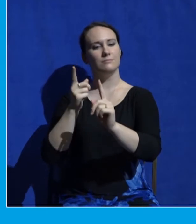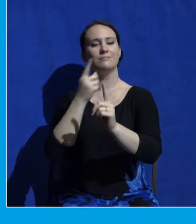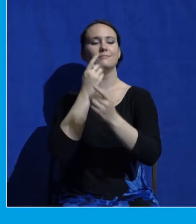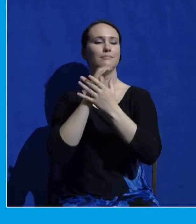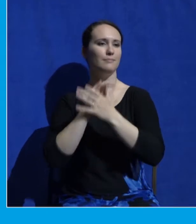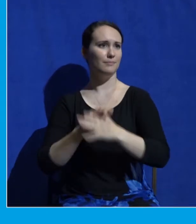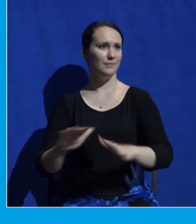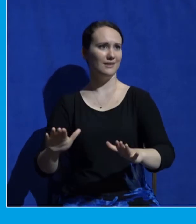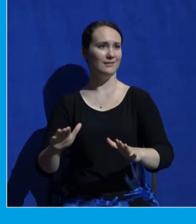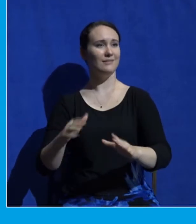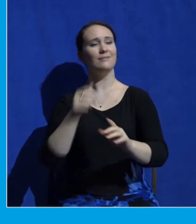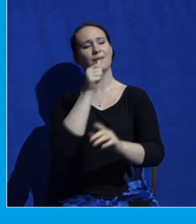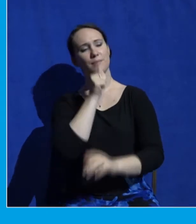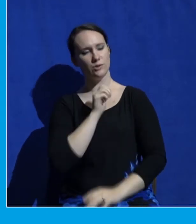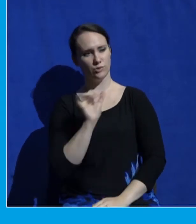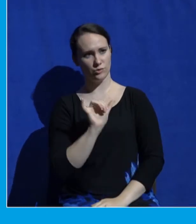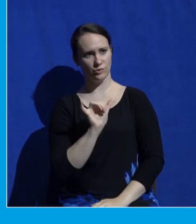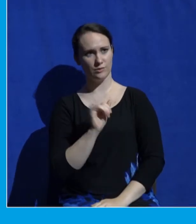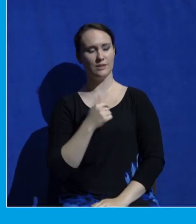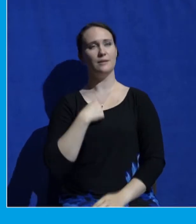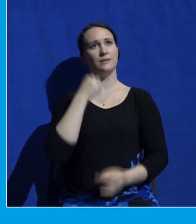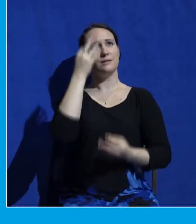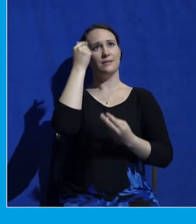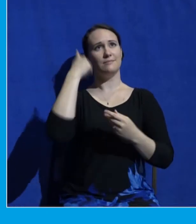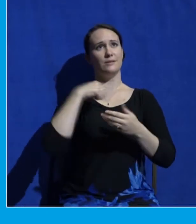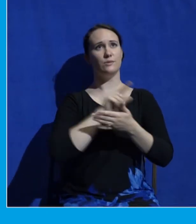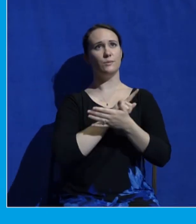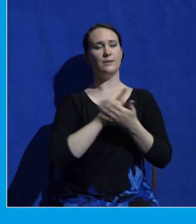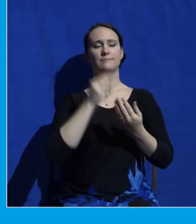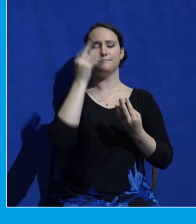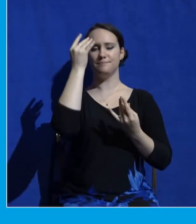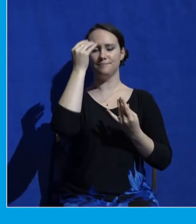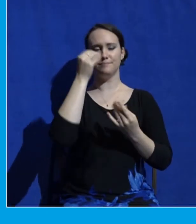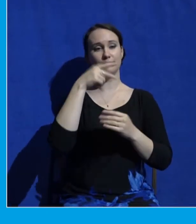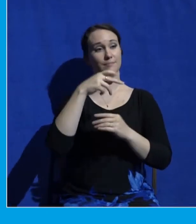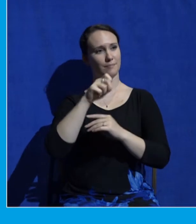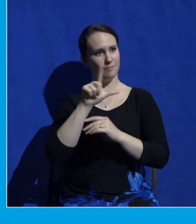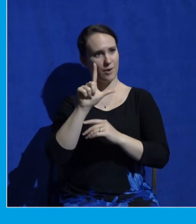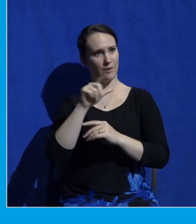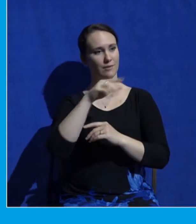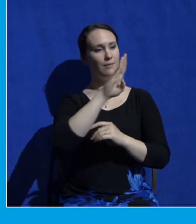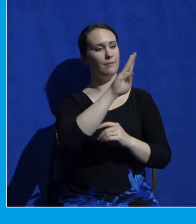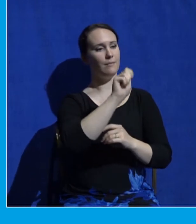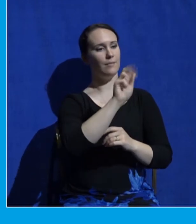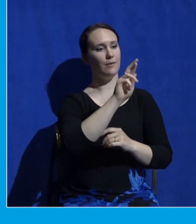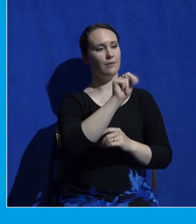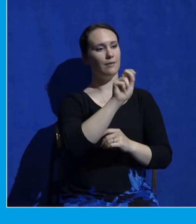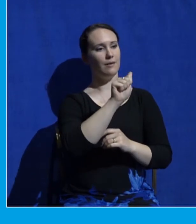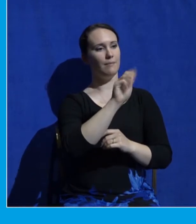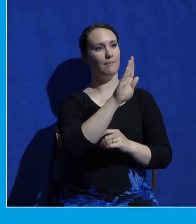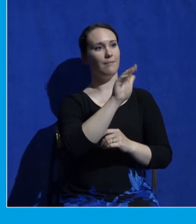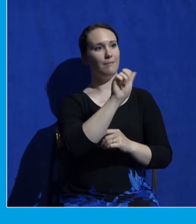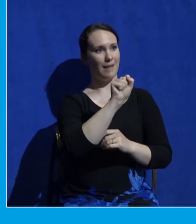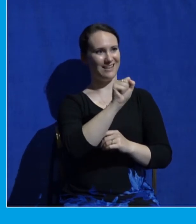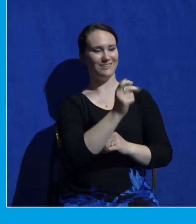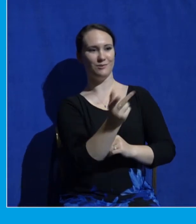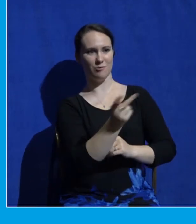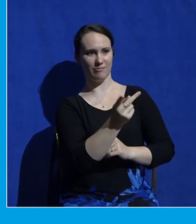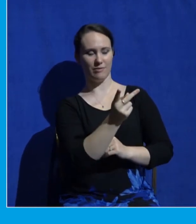was just thinking this week about Paul and Barnabas in the Bible, experiencing conflict in such a way that they ended up going in different